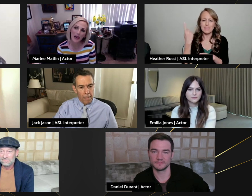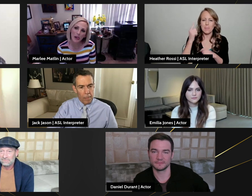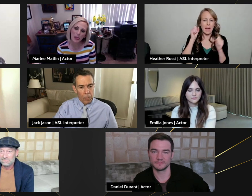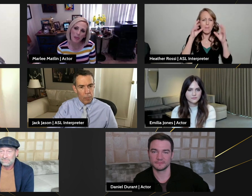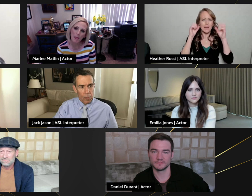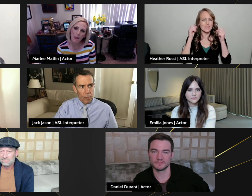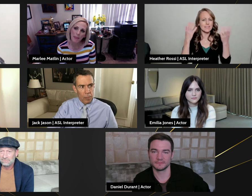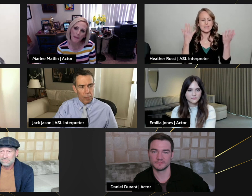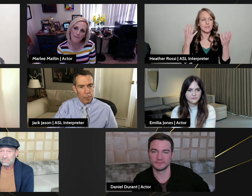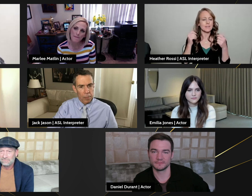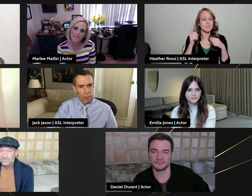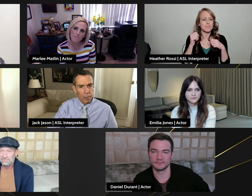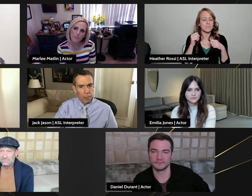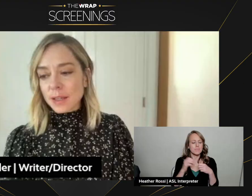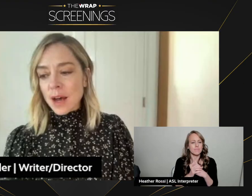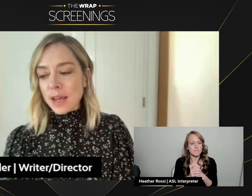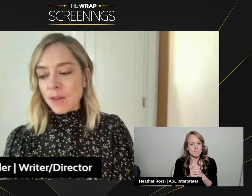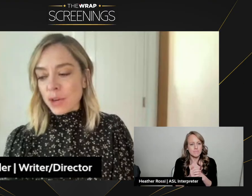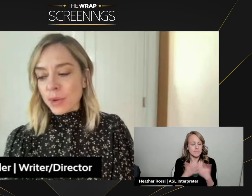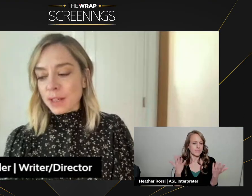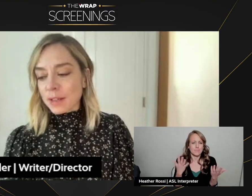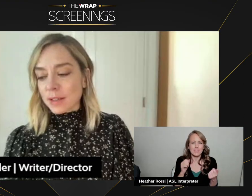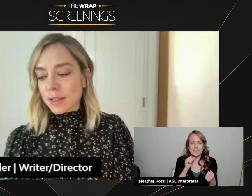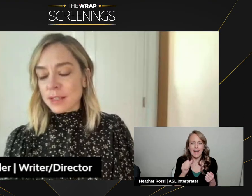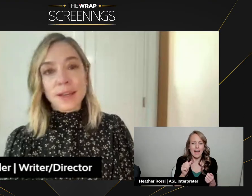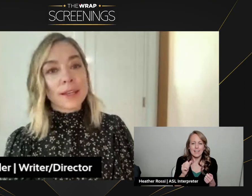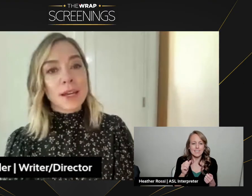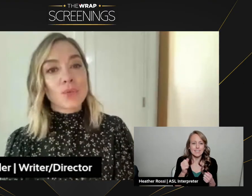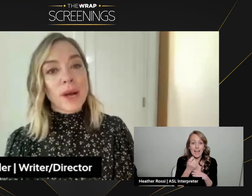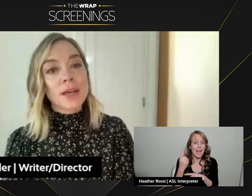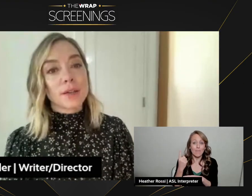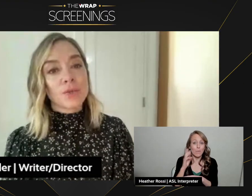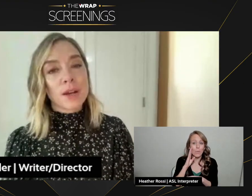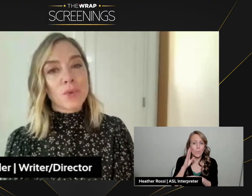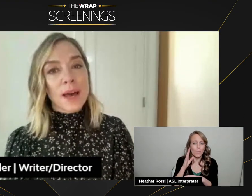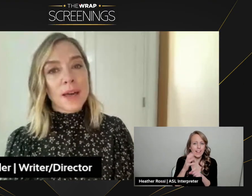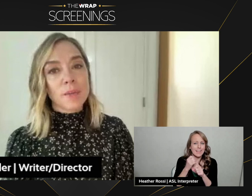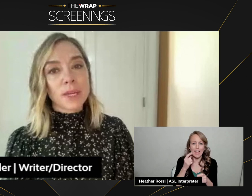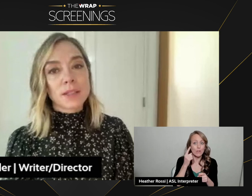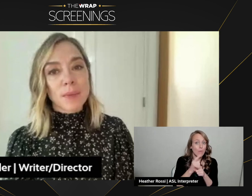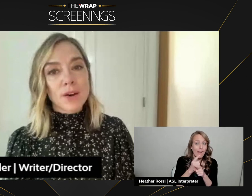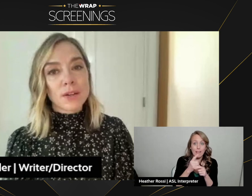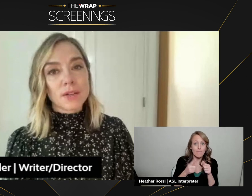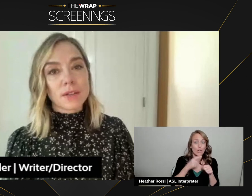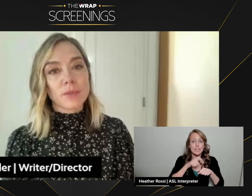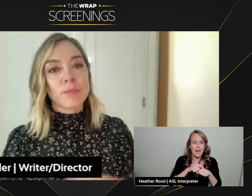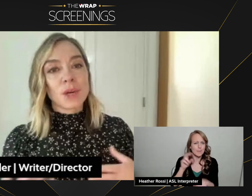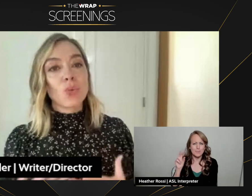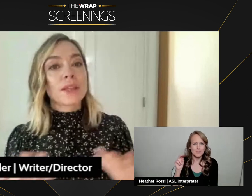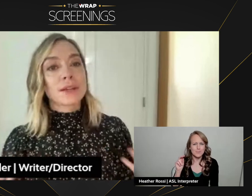that like, like, not everyone is going to get it right, right away. But it's about